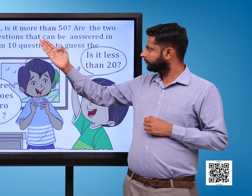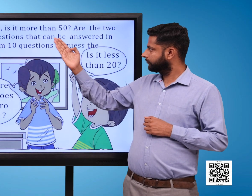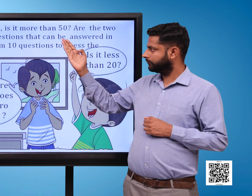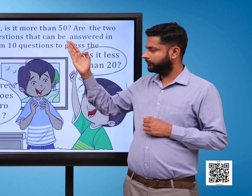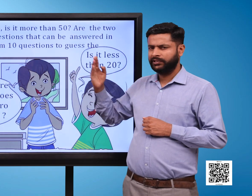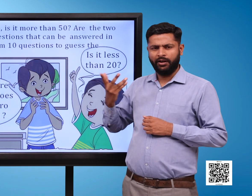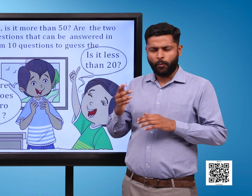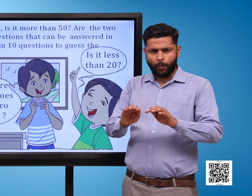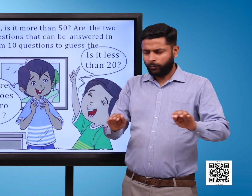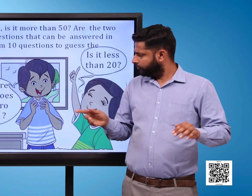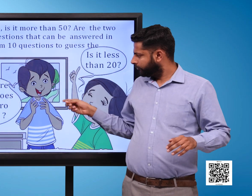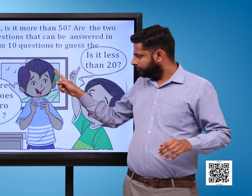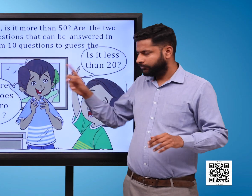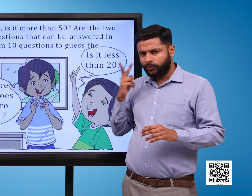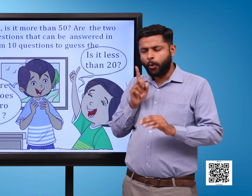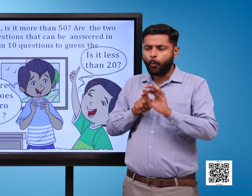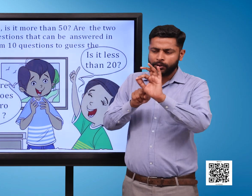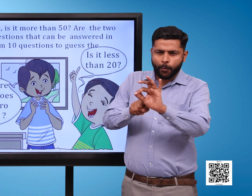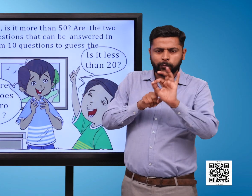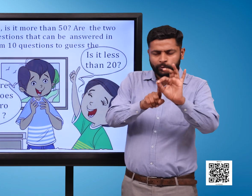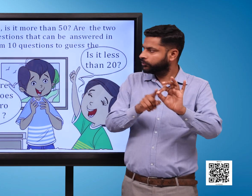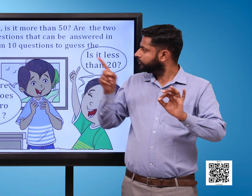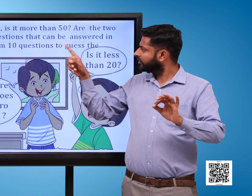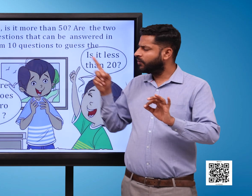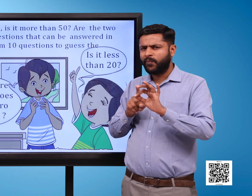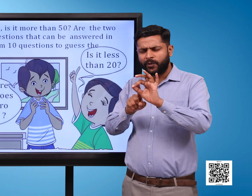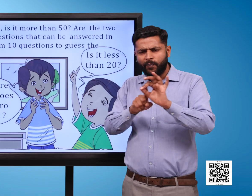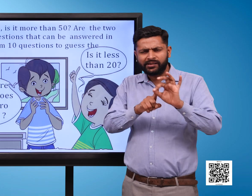Children will ask questions like Is it more than 50?